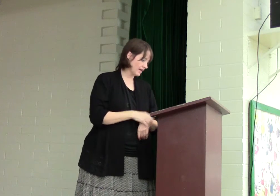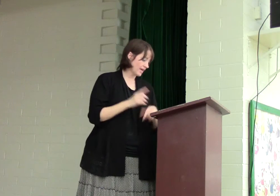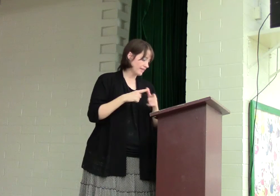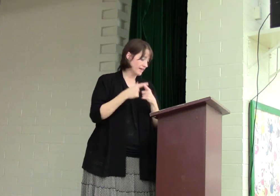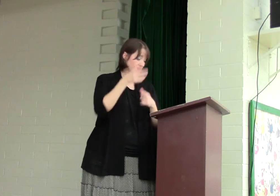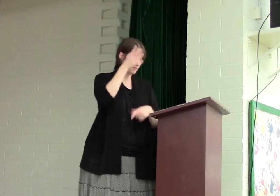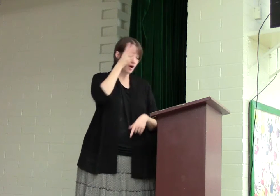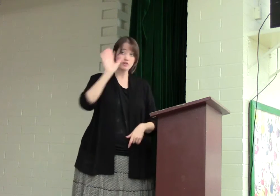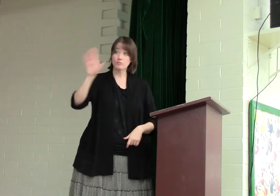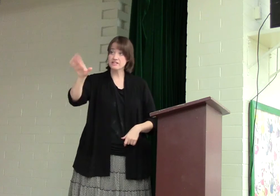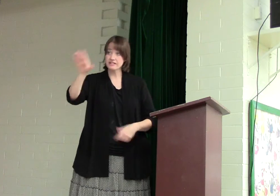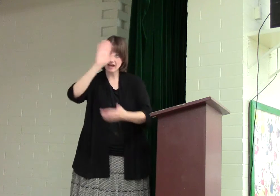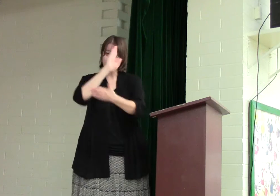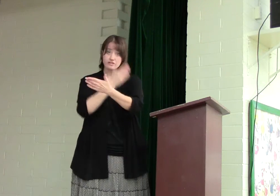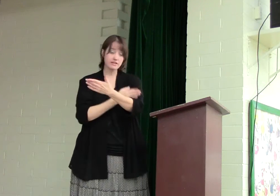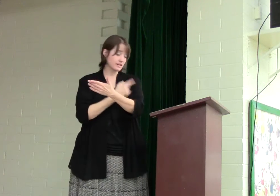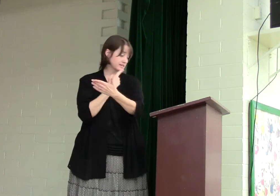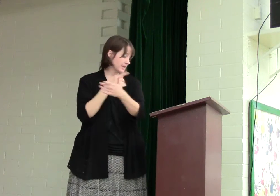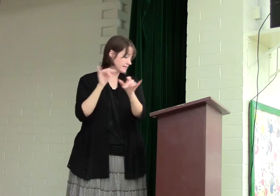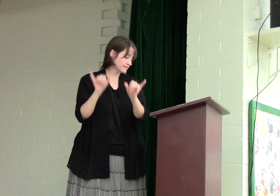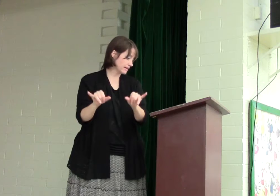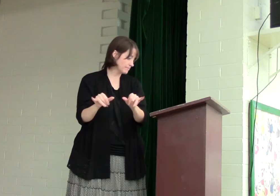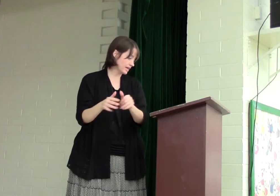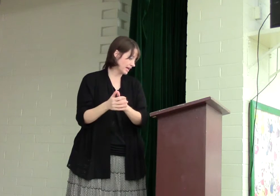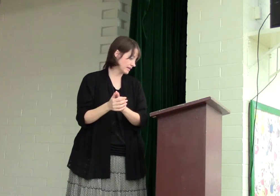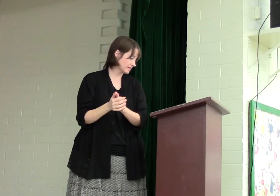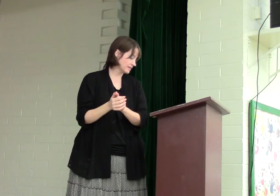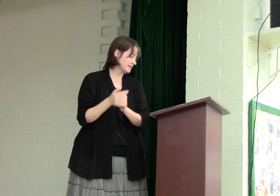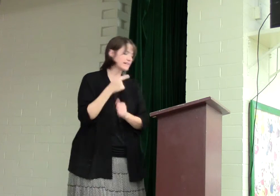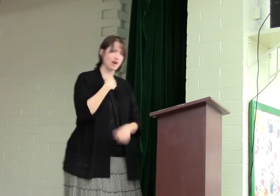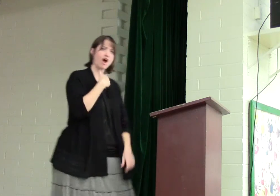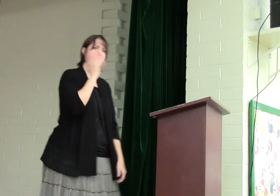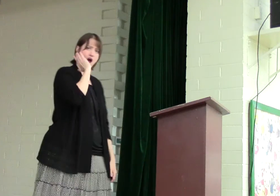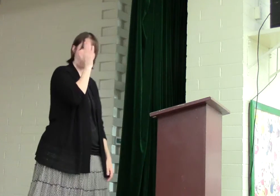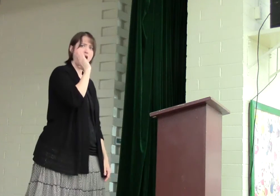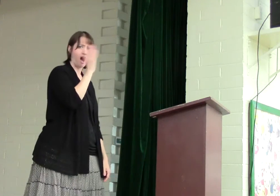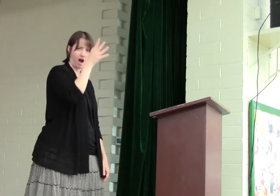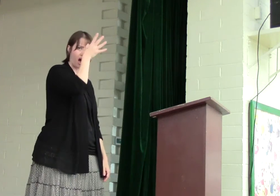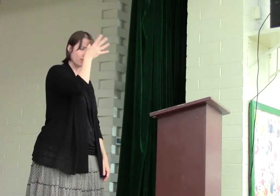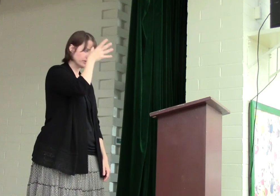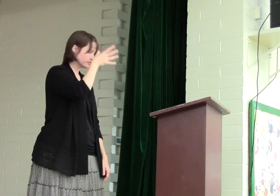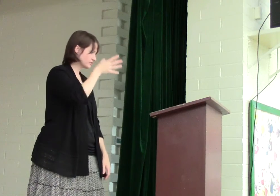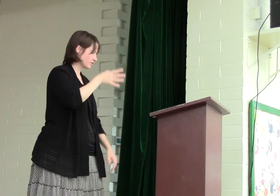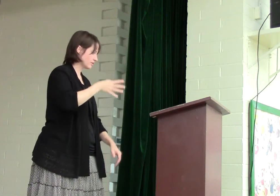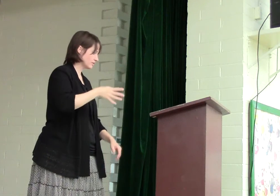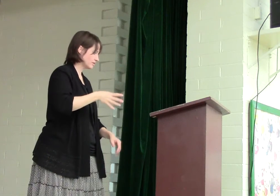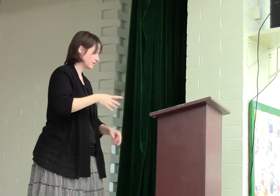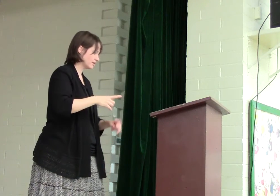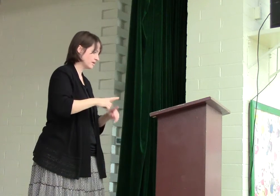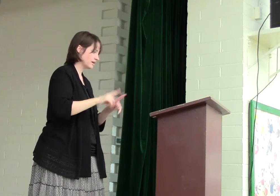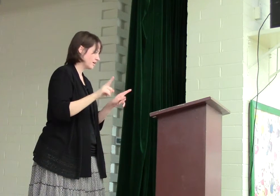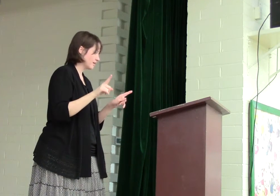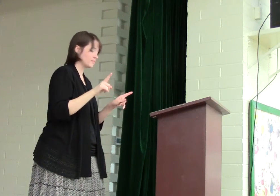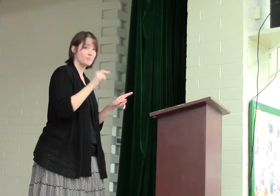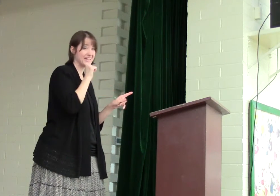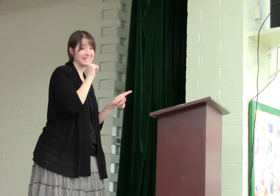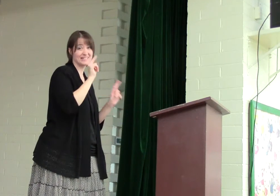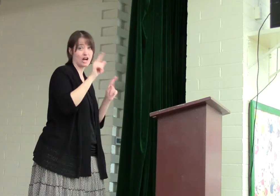Then the father went to the other son and said the same thing. He said, I will, sir. But he did not